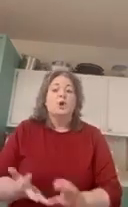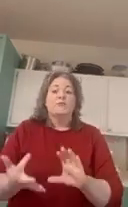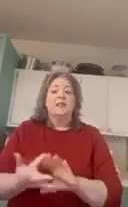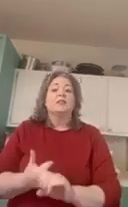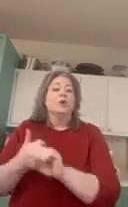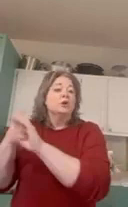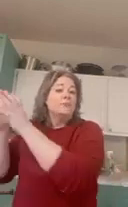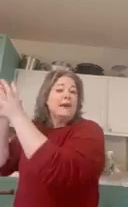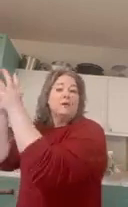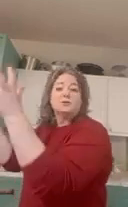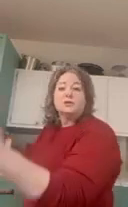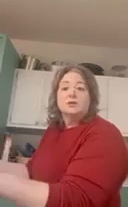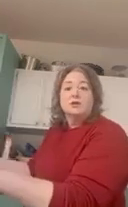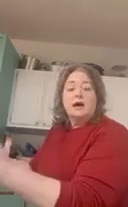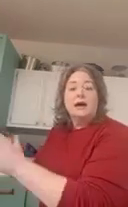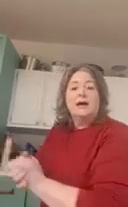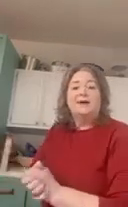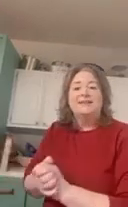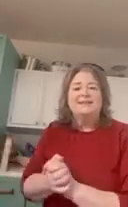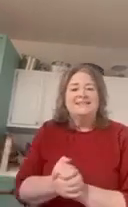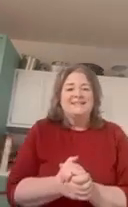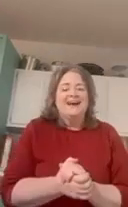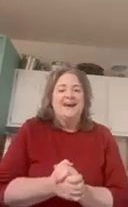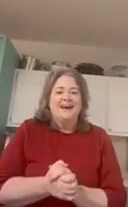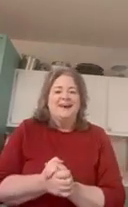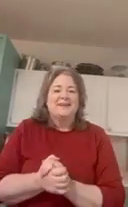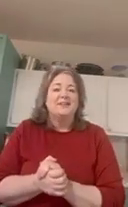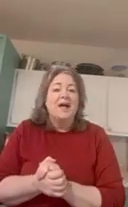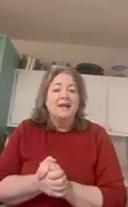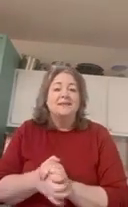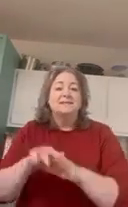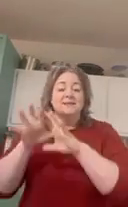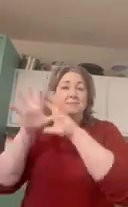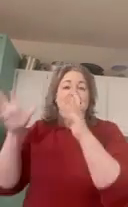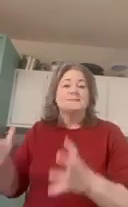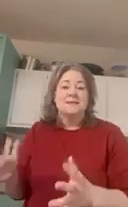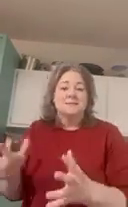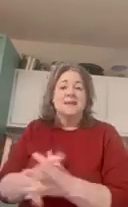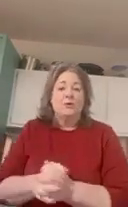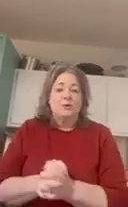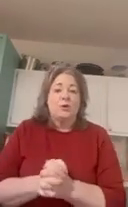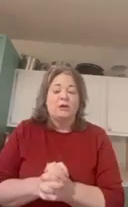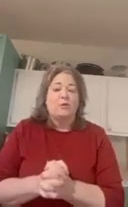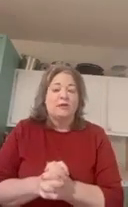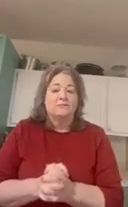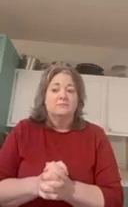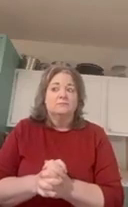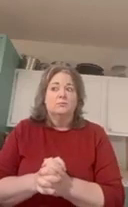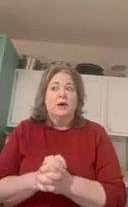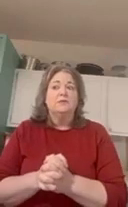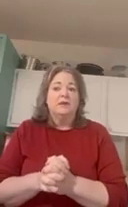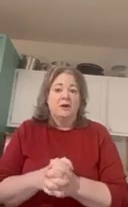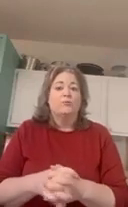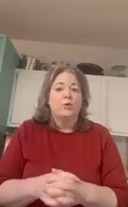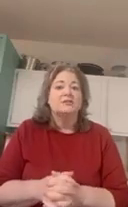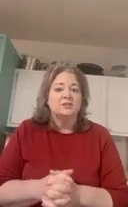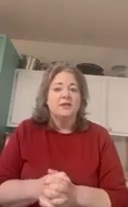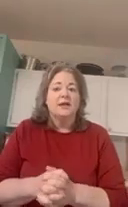and learn about uh this uh client's business that i'll be working with well am i on point to do that